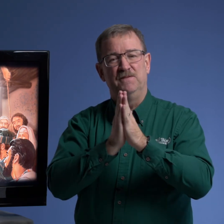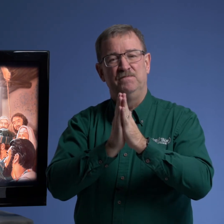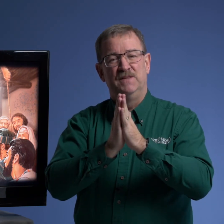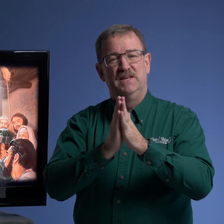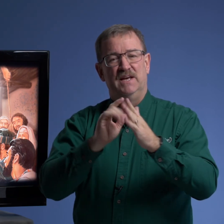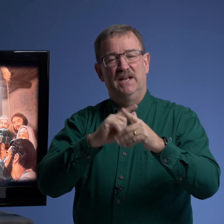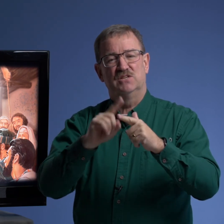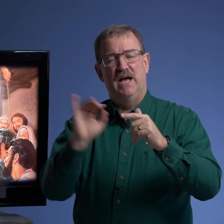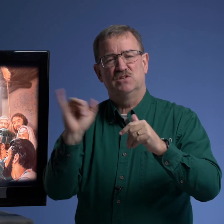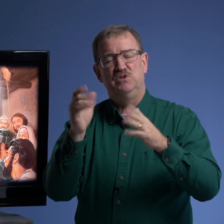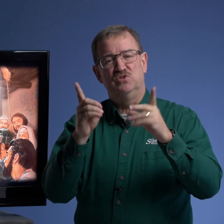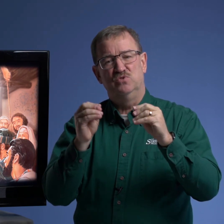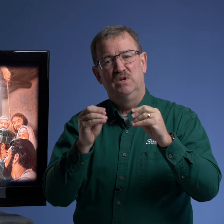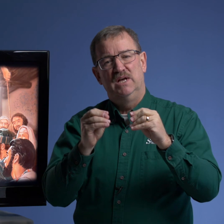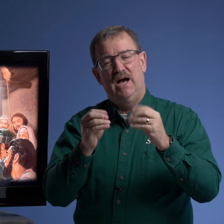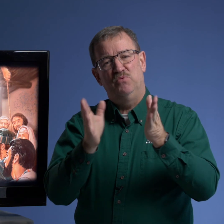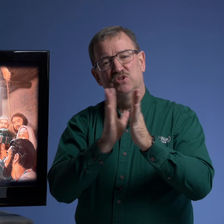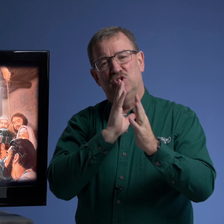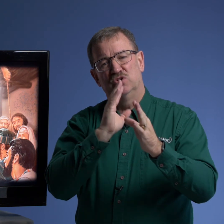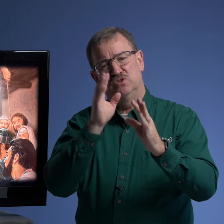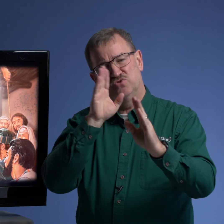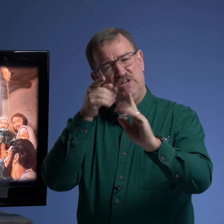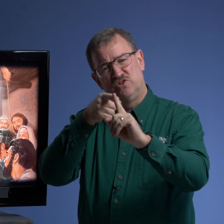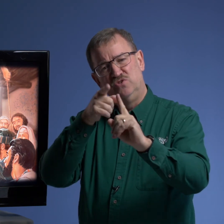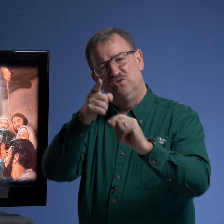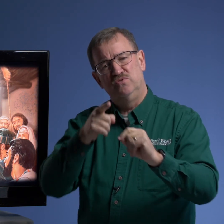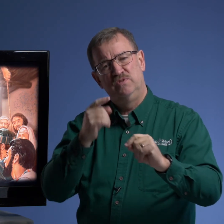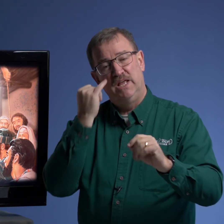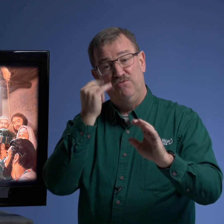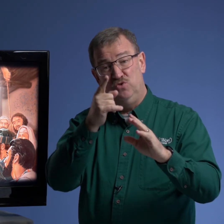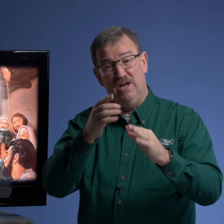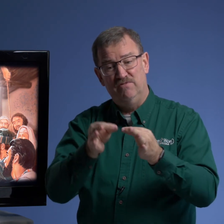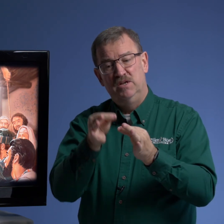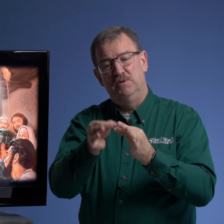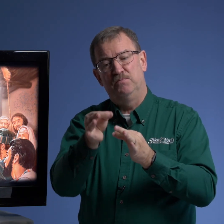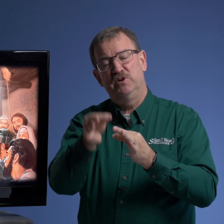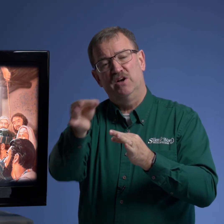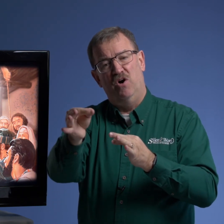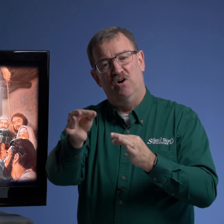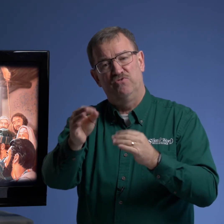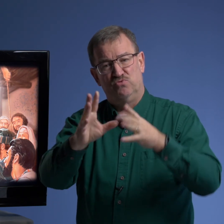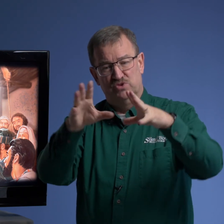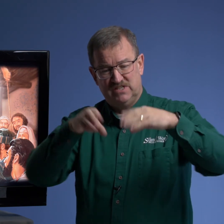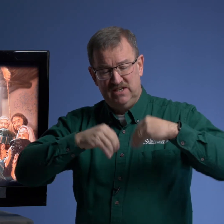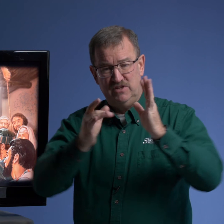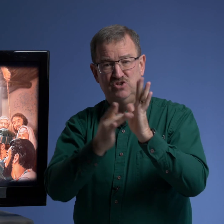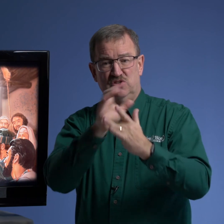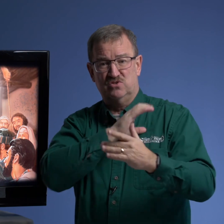and as as we do i want to talk straight to you if you have been putting off receiving jesus